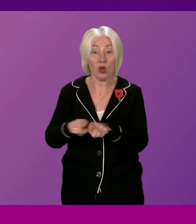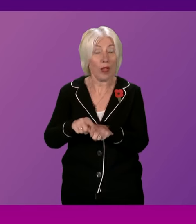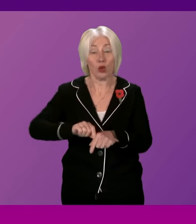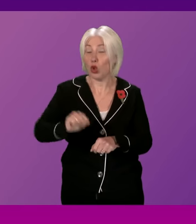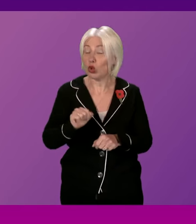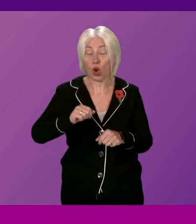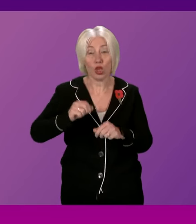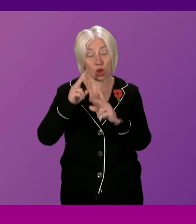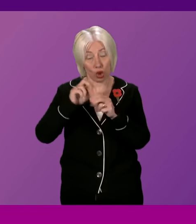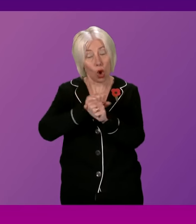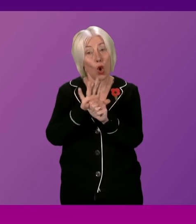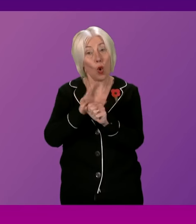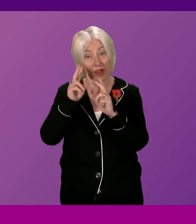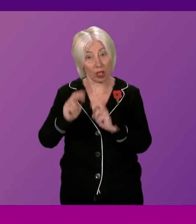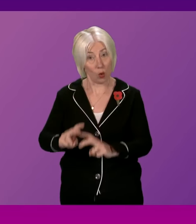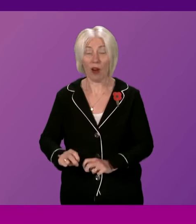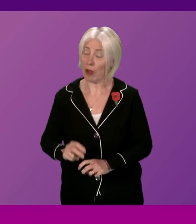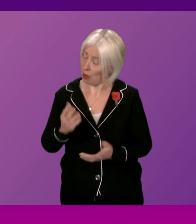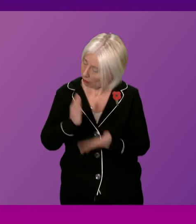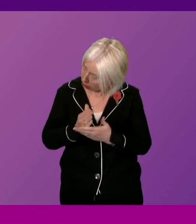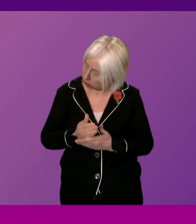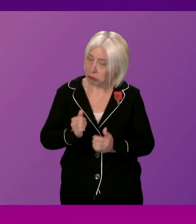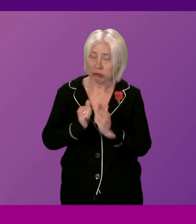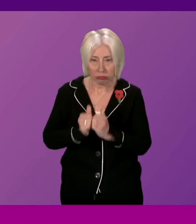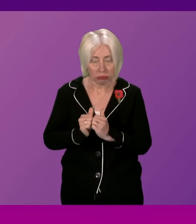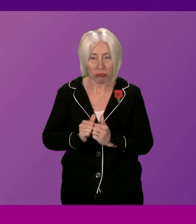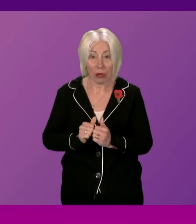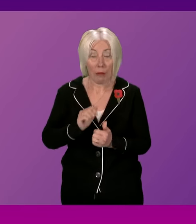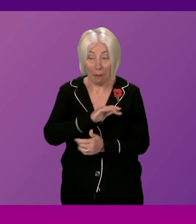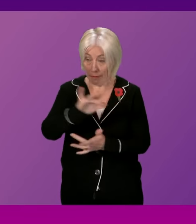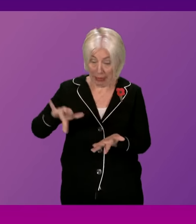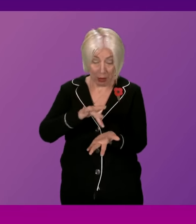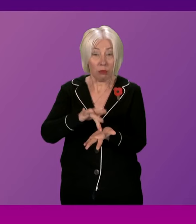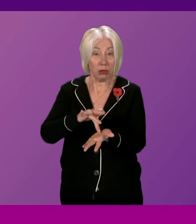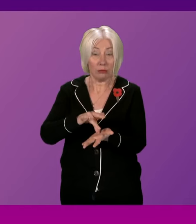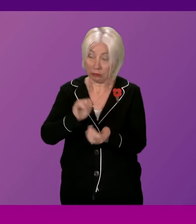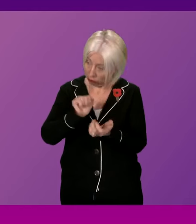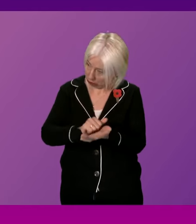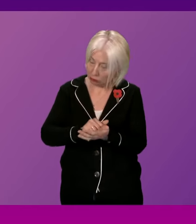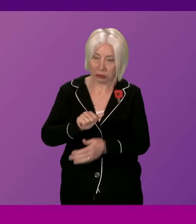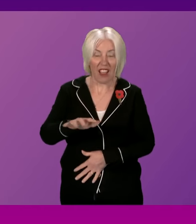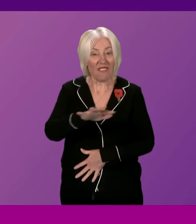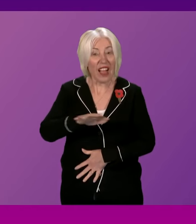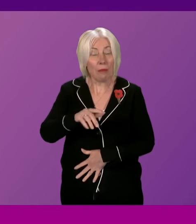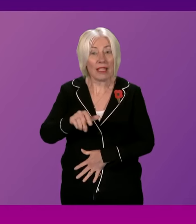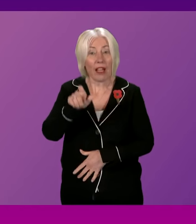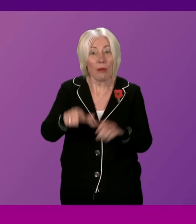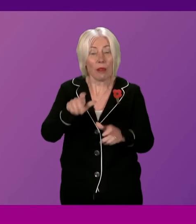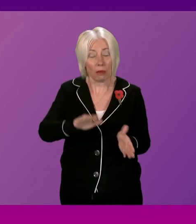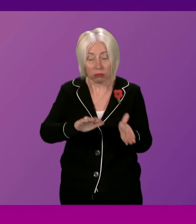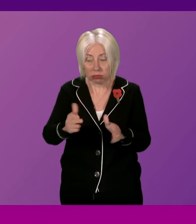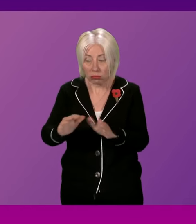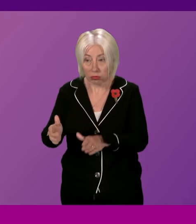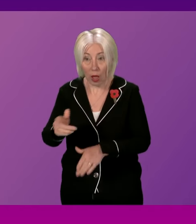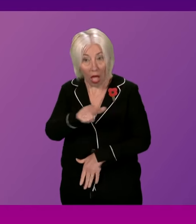COVID inquiry as well. And I go back to the central point, quite rightly, for those families who have been bereaved by COVID, want to know,